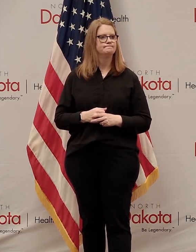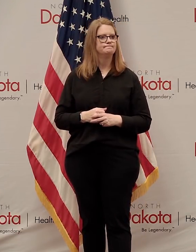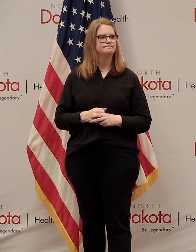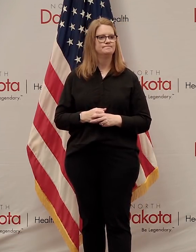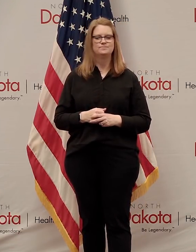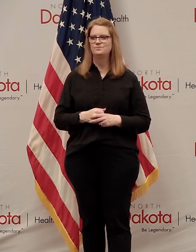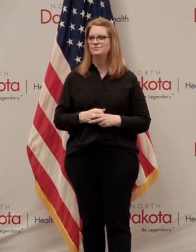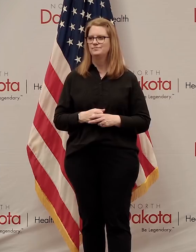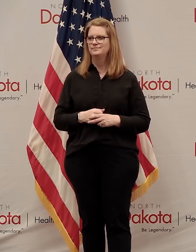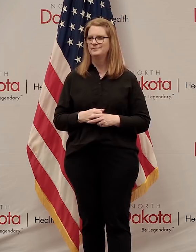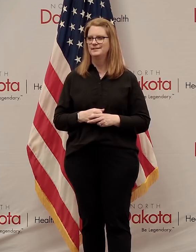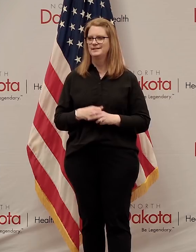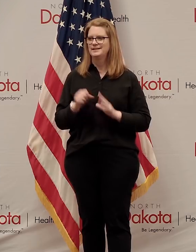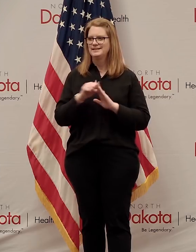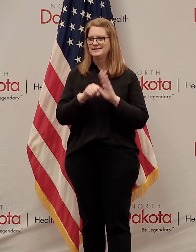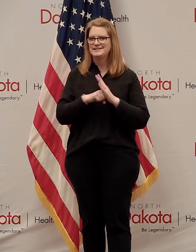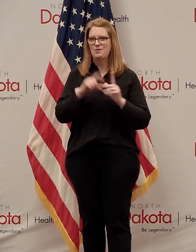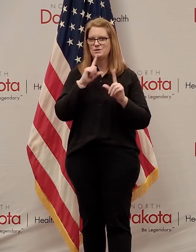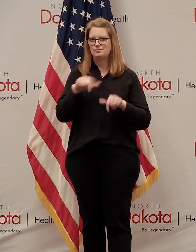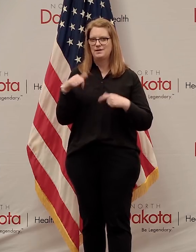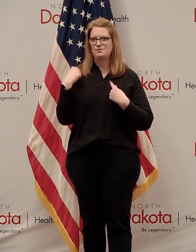Is there any response so far?